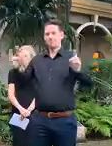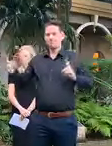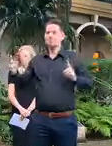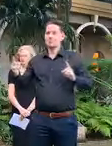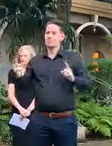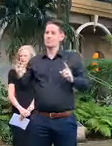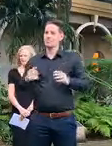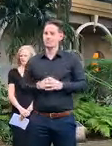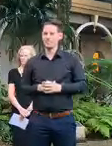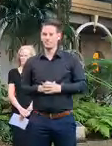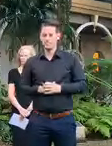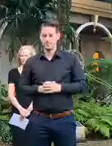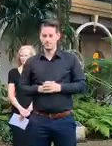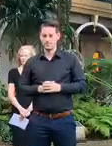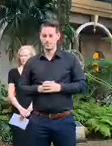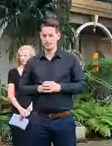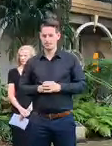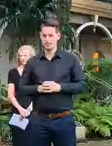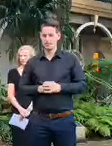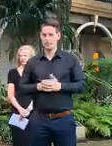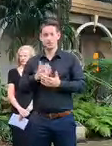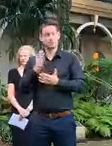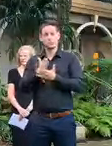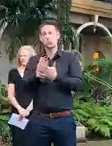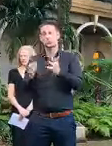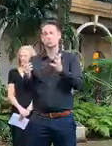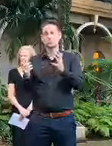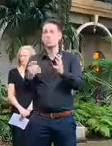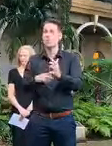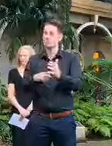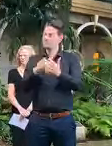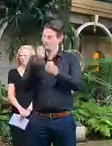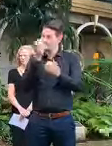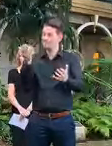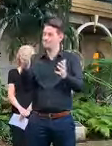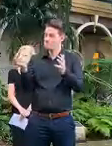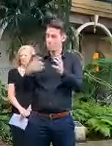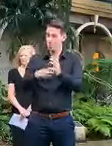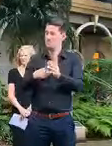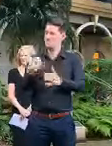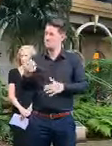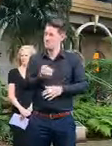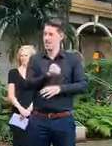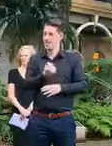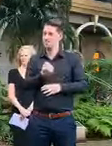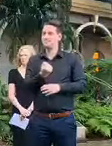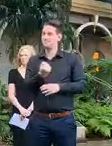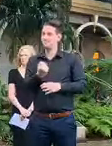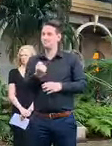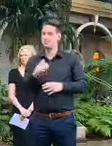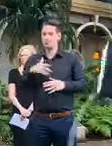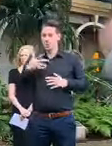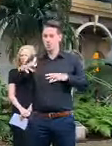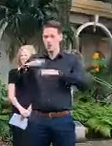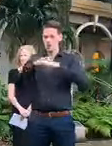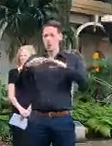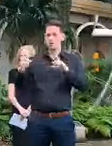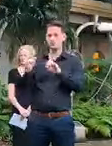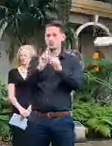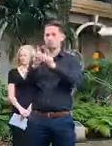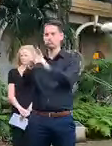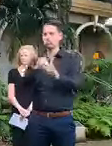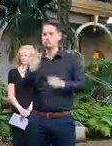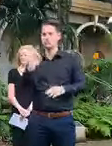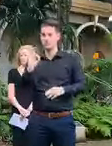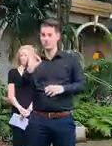with people. That is absolutely critical, let me say that again, it is absolutely critical during